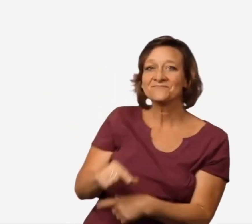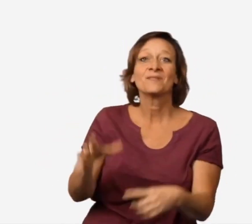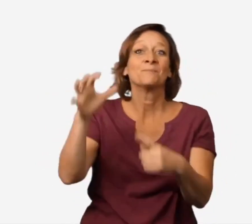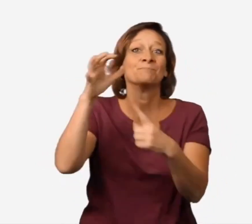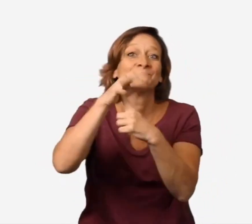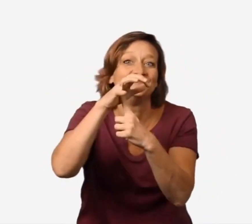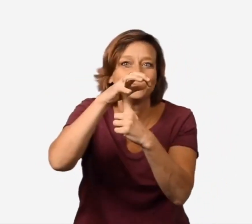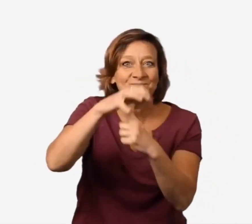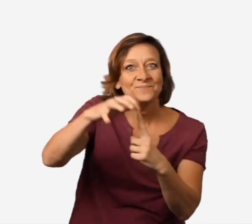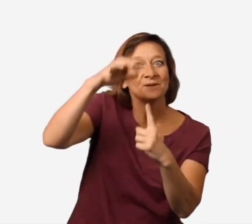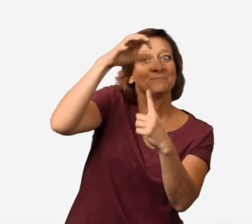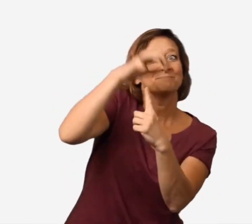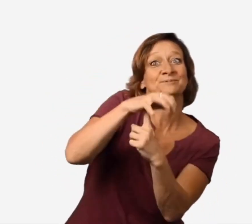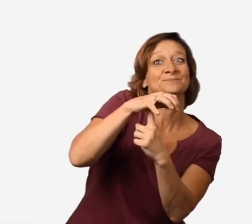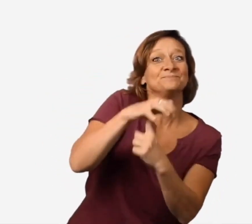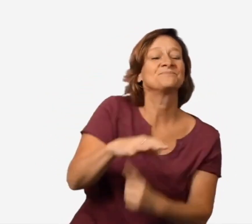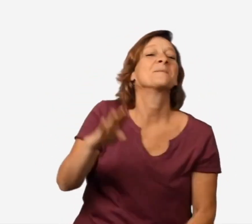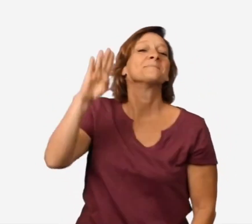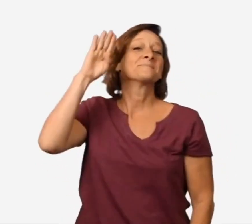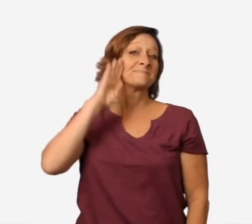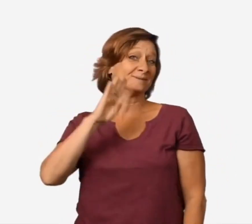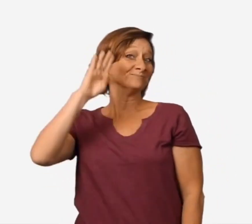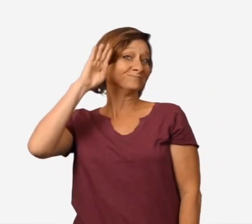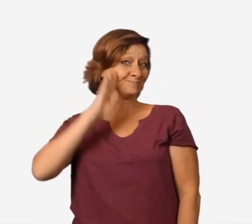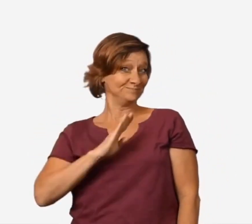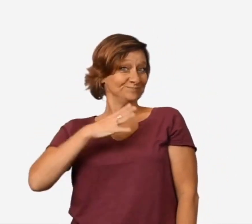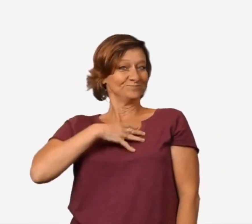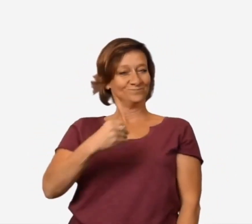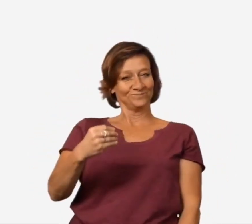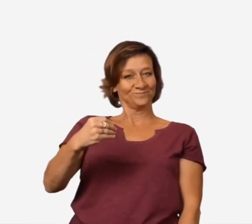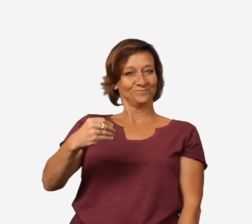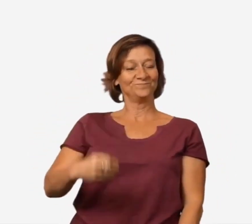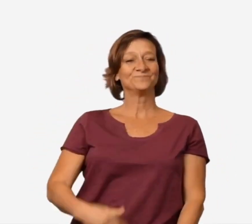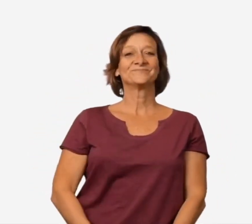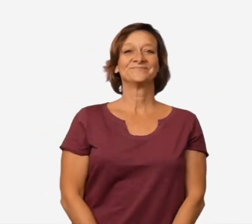little, mushroom, mushroom, brown, brown, white.